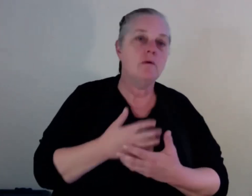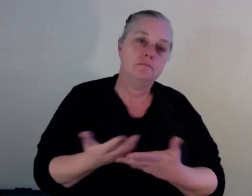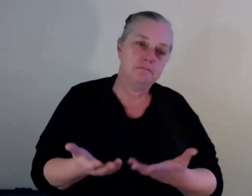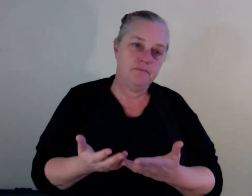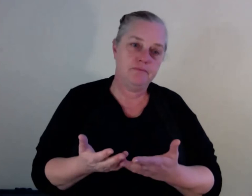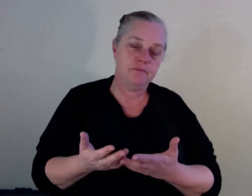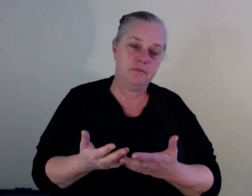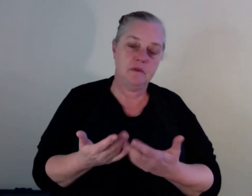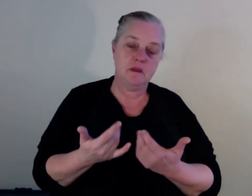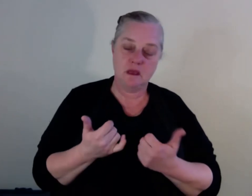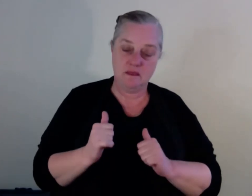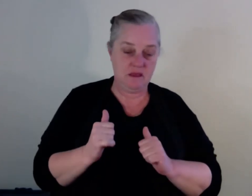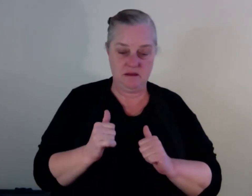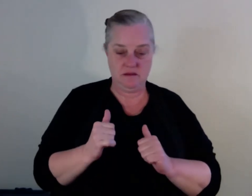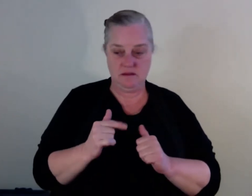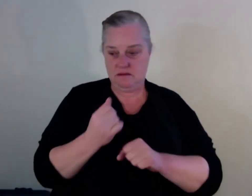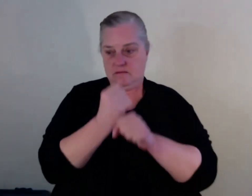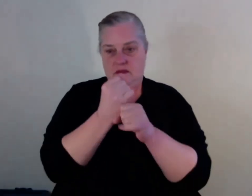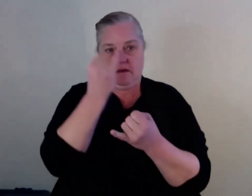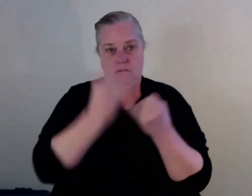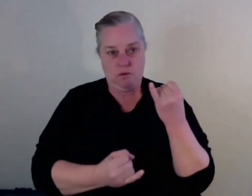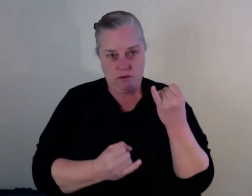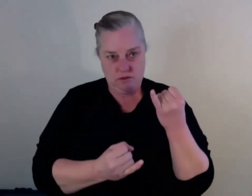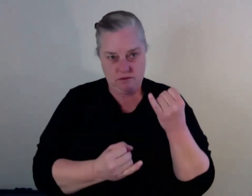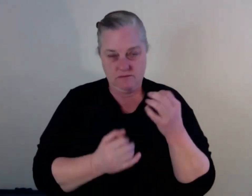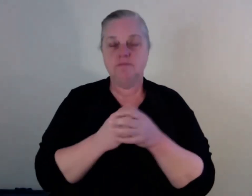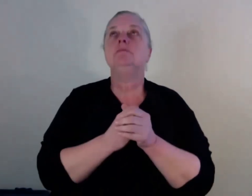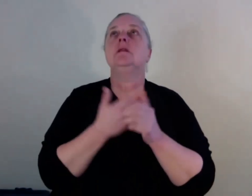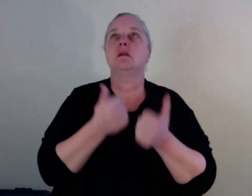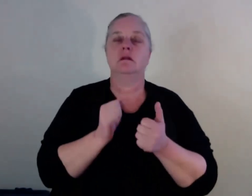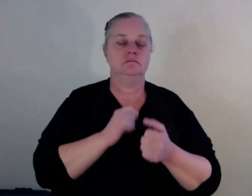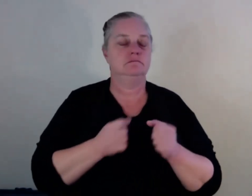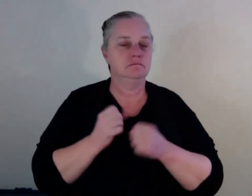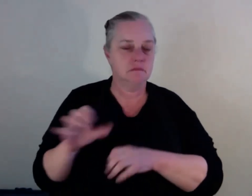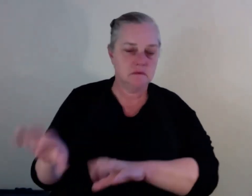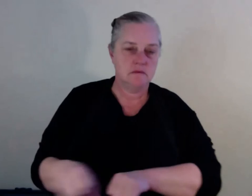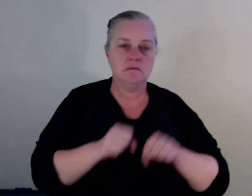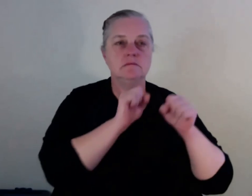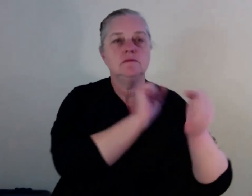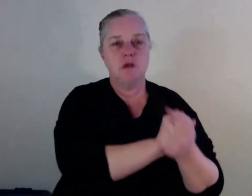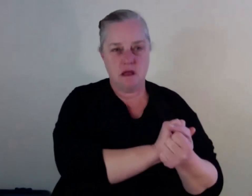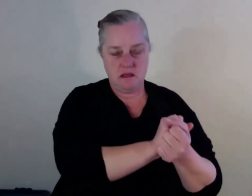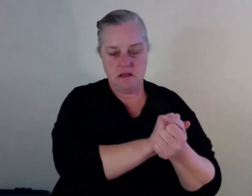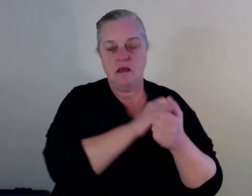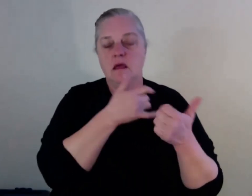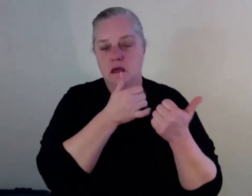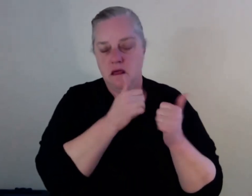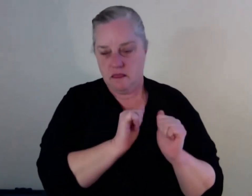seven years on remand. Then I had no access or nothing because the crime commission wanted to punish